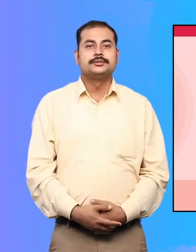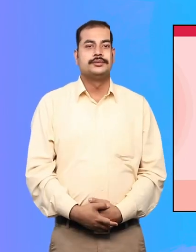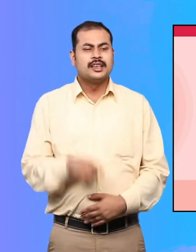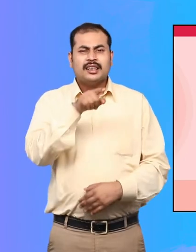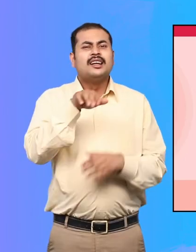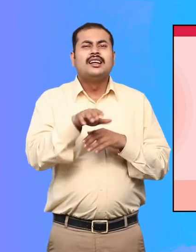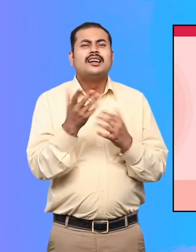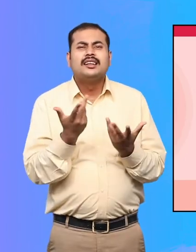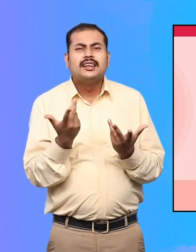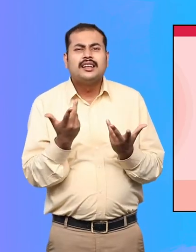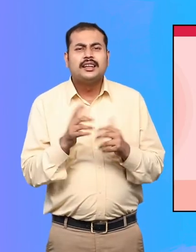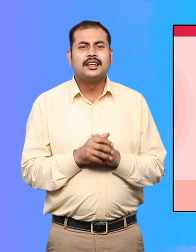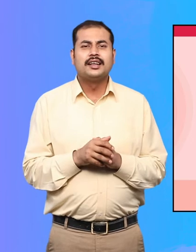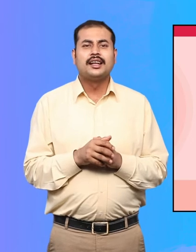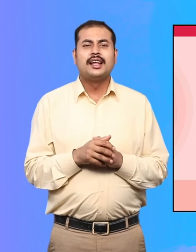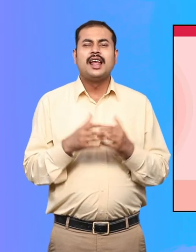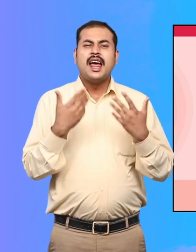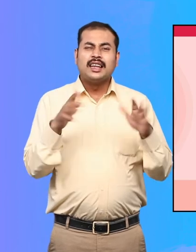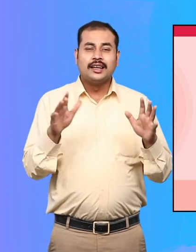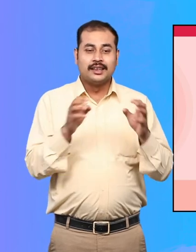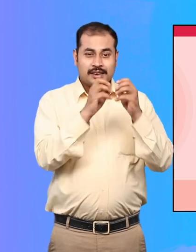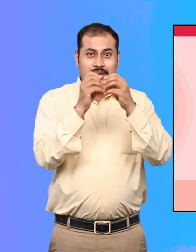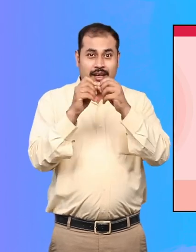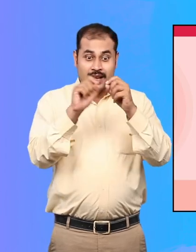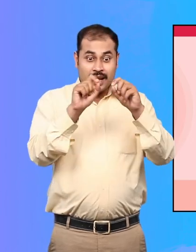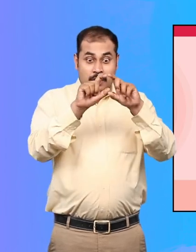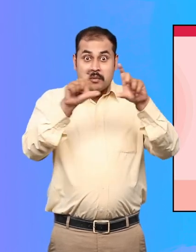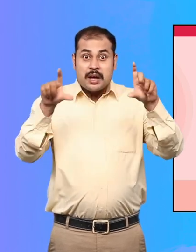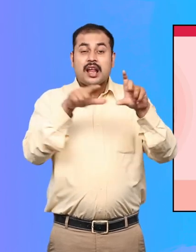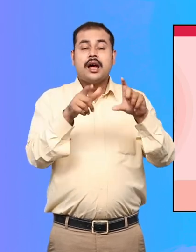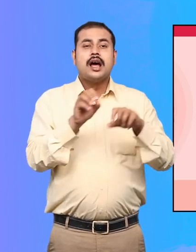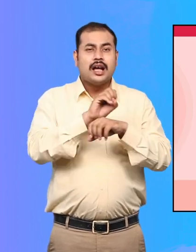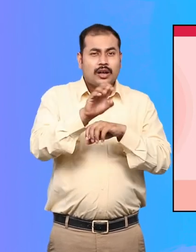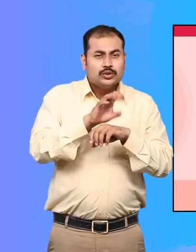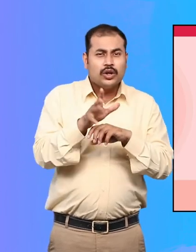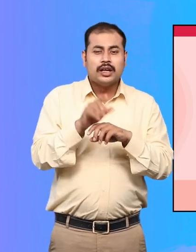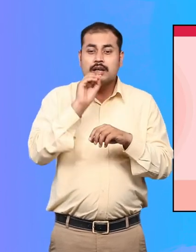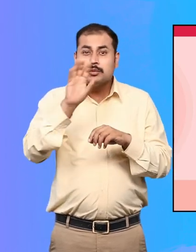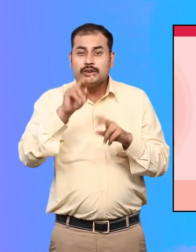This symbol shows that the option to rate the information in larger print size is available.